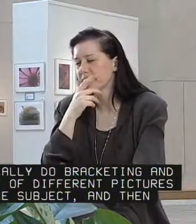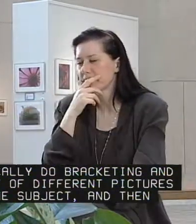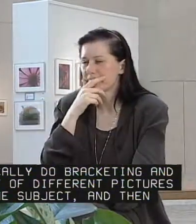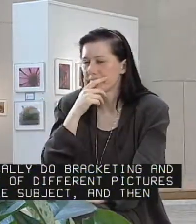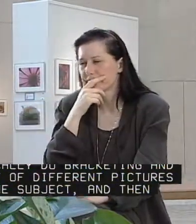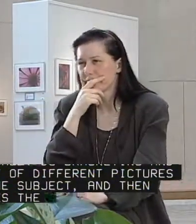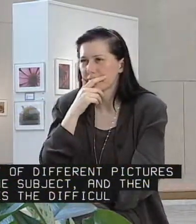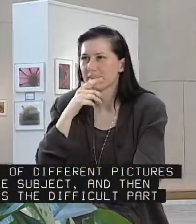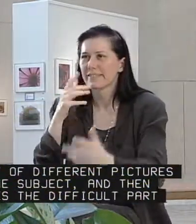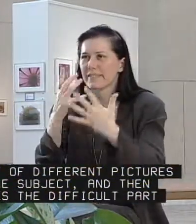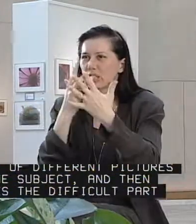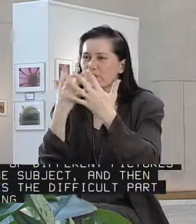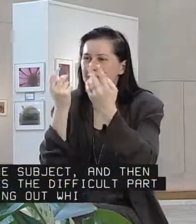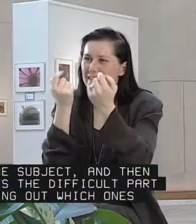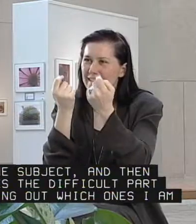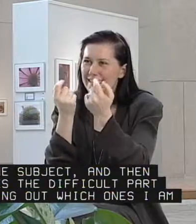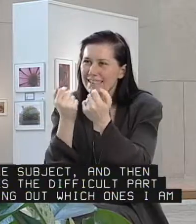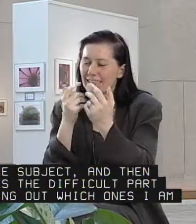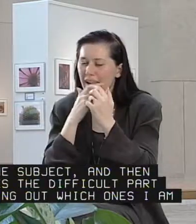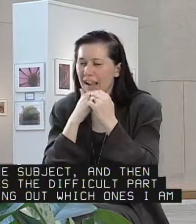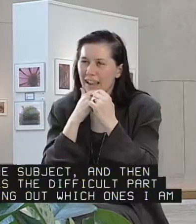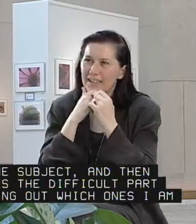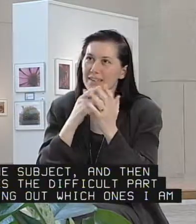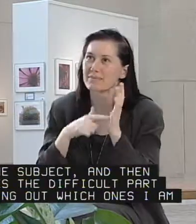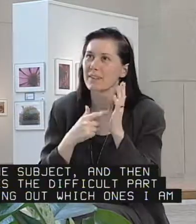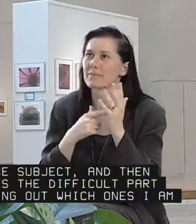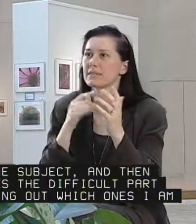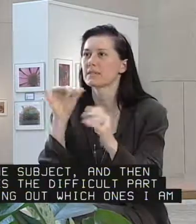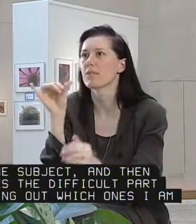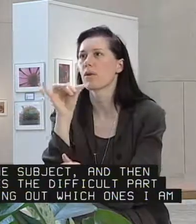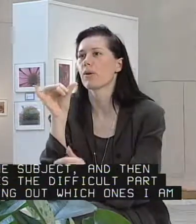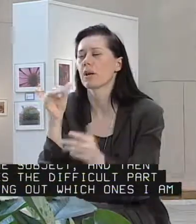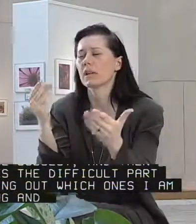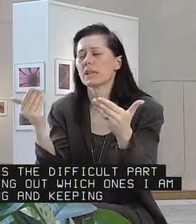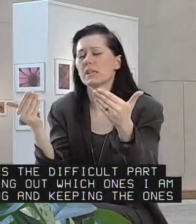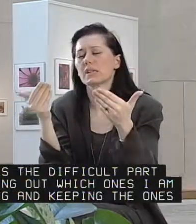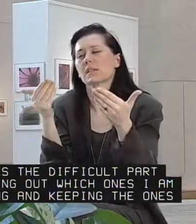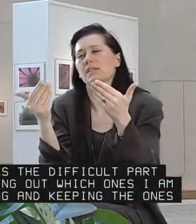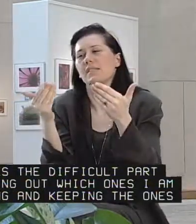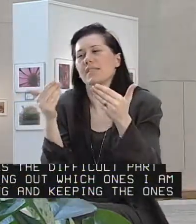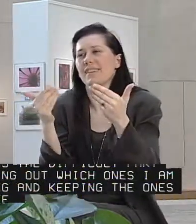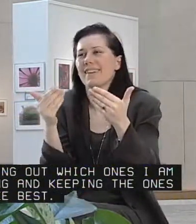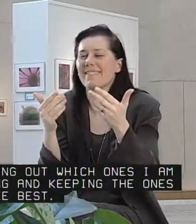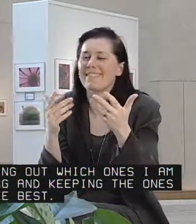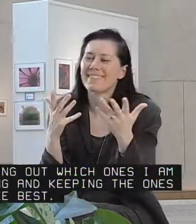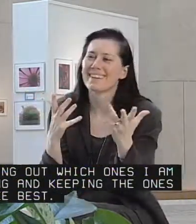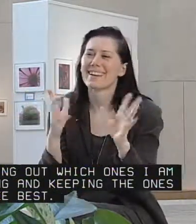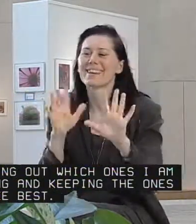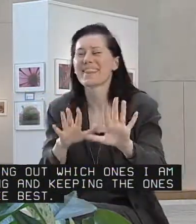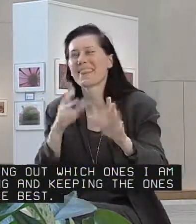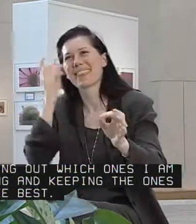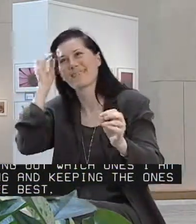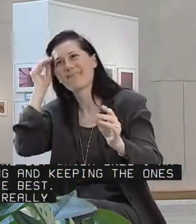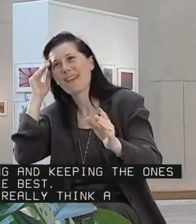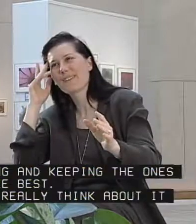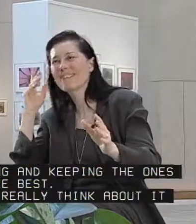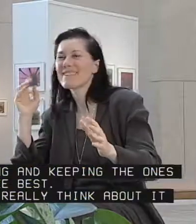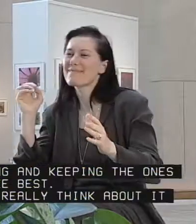comes a difficult part of screening out which ones I'm eliminating and keeping the ones that I like best. I have to really think about it and go